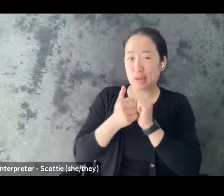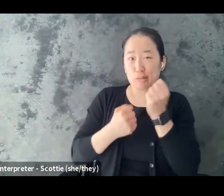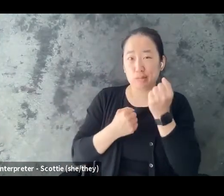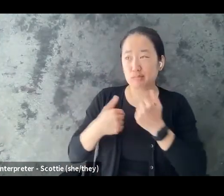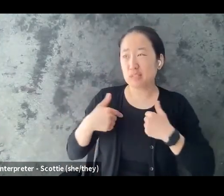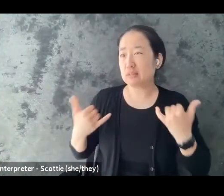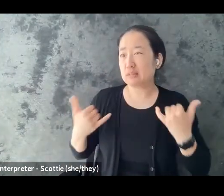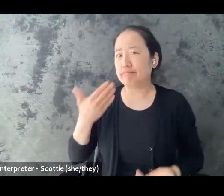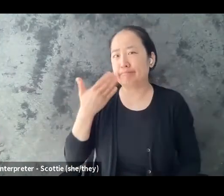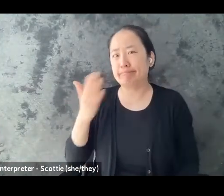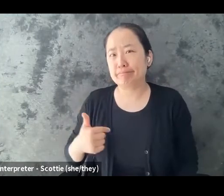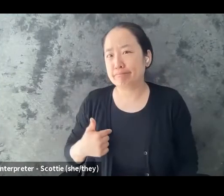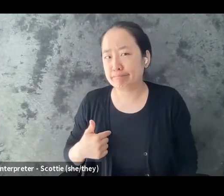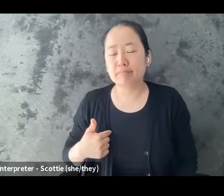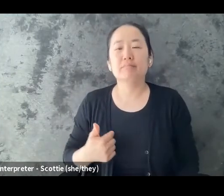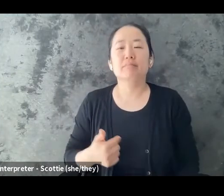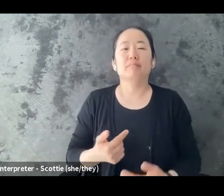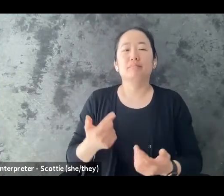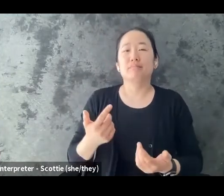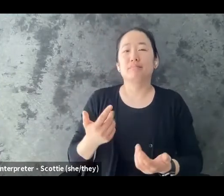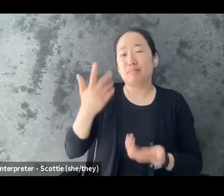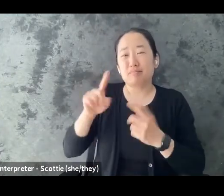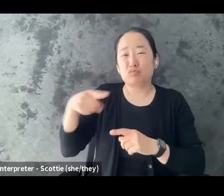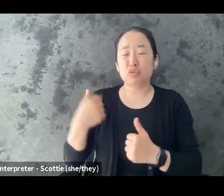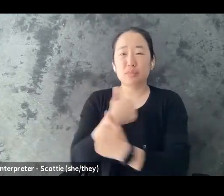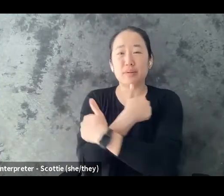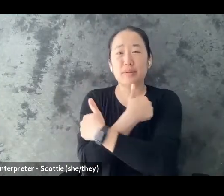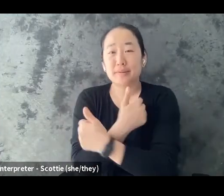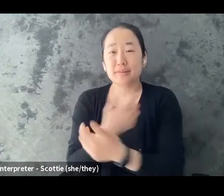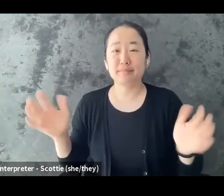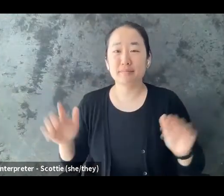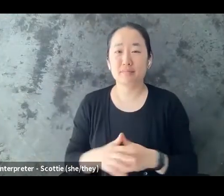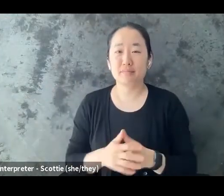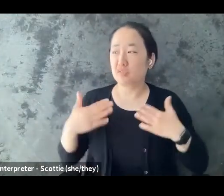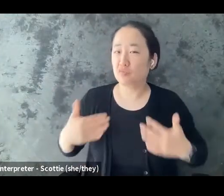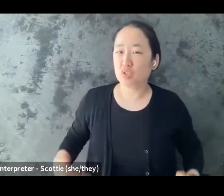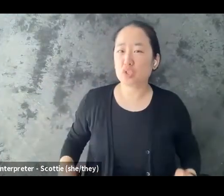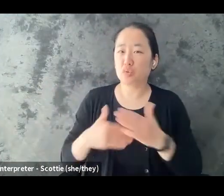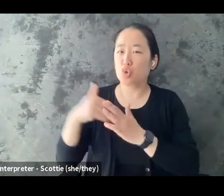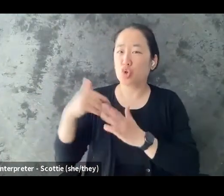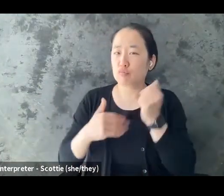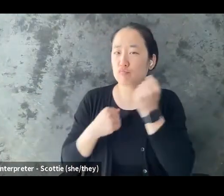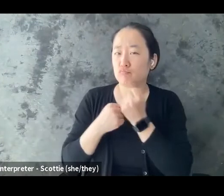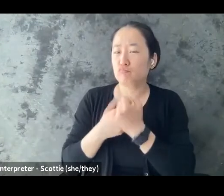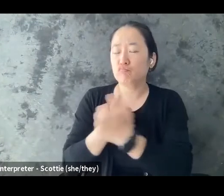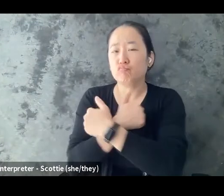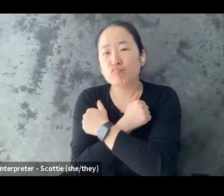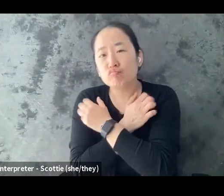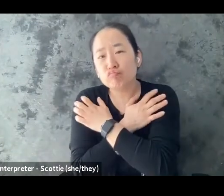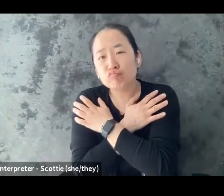said in the word cloud you just need a hug you just want that physical comfort um but you might say just by listening